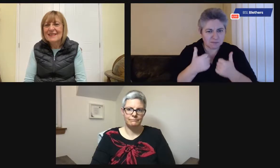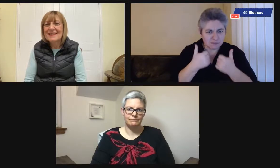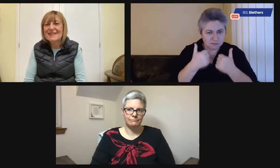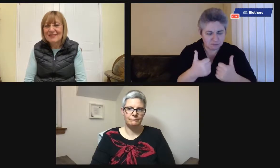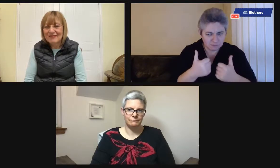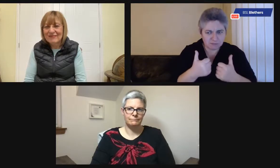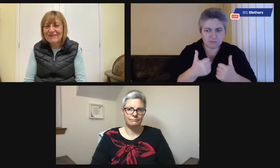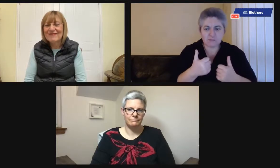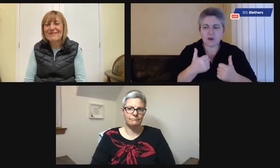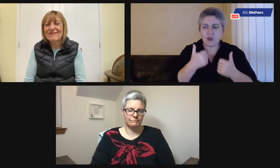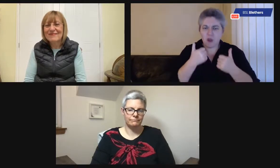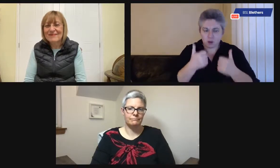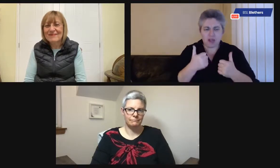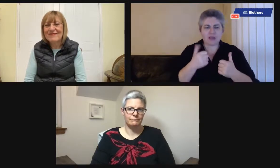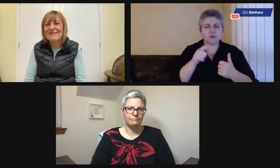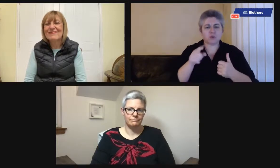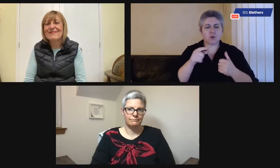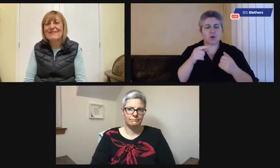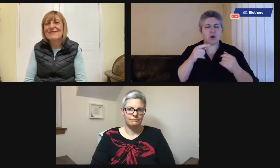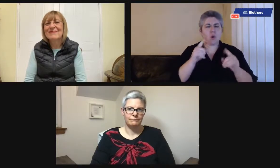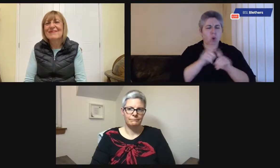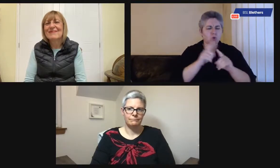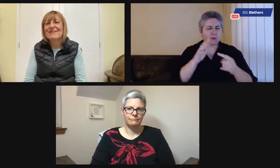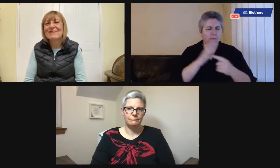and negative sides to this? Okay. Great.